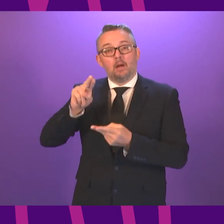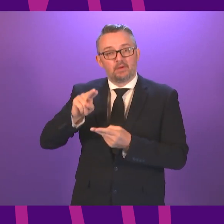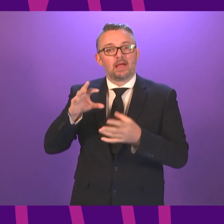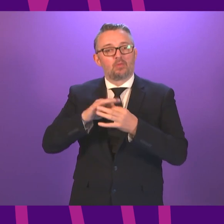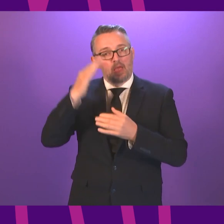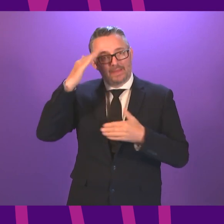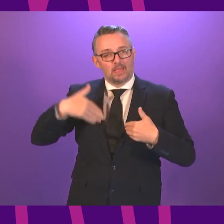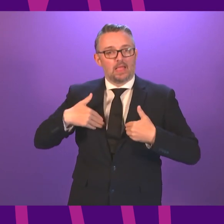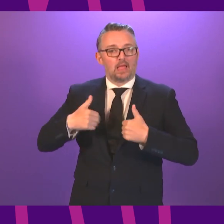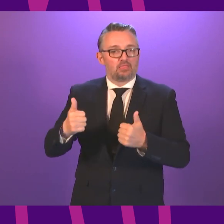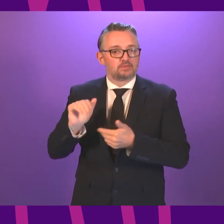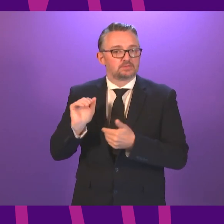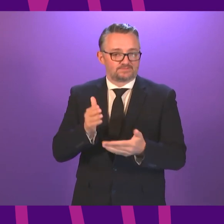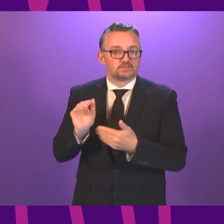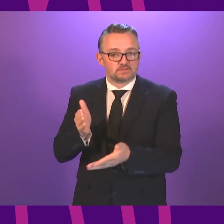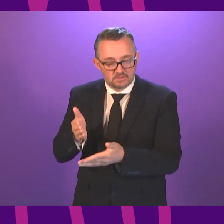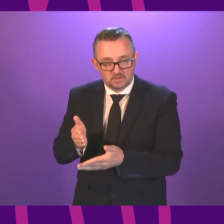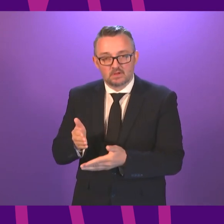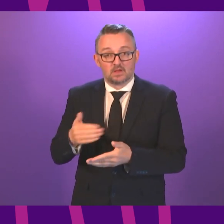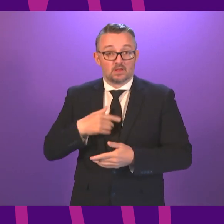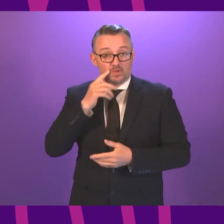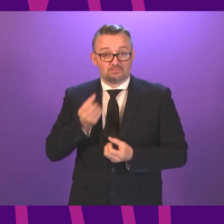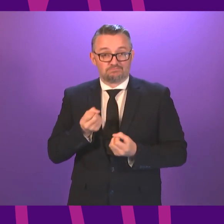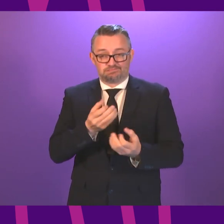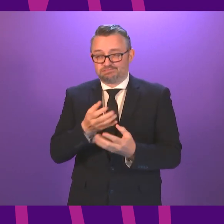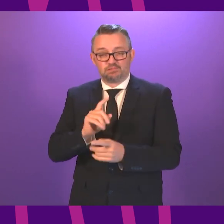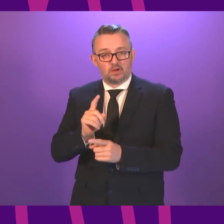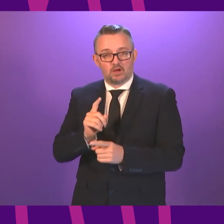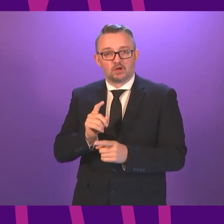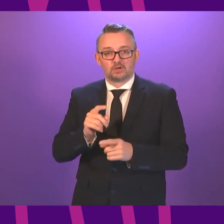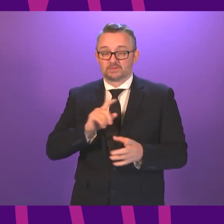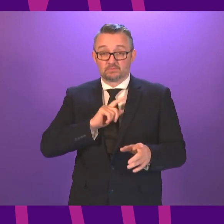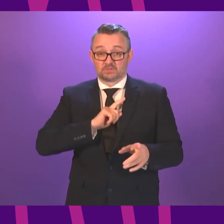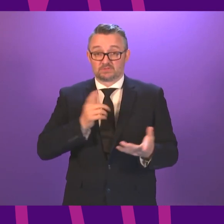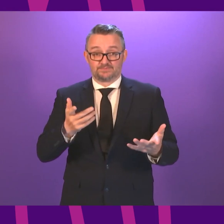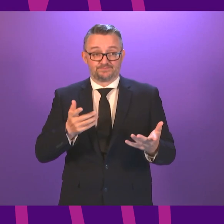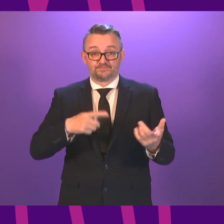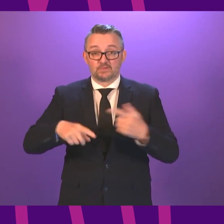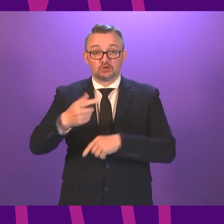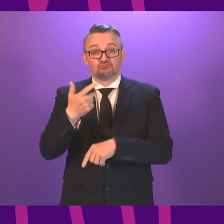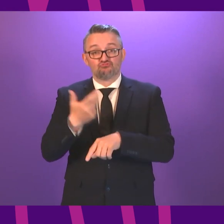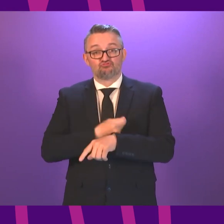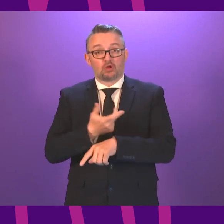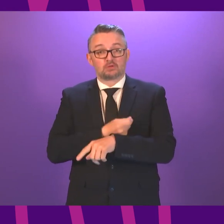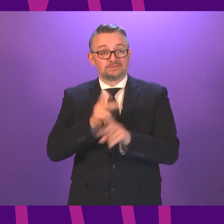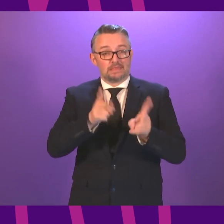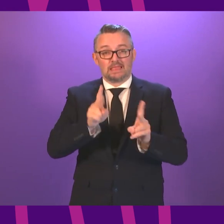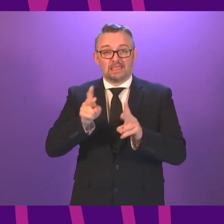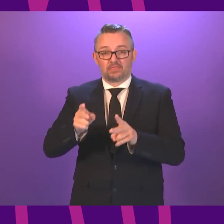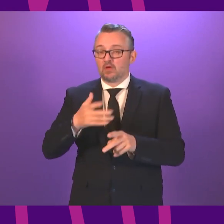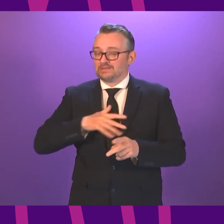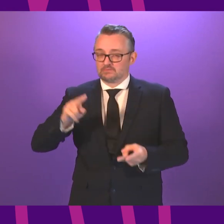course of the Parliament. And we will deliver on action to reduce the unacceptable toll of drug deaths in our country.